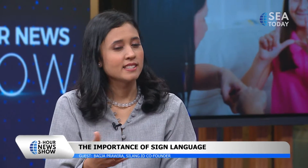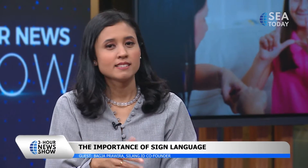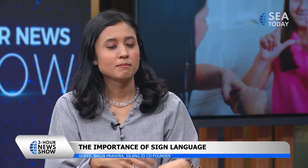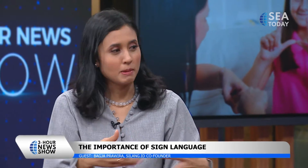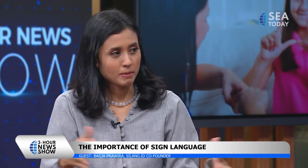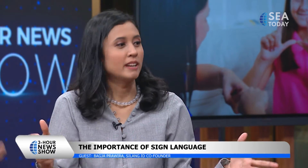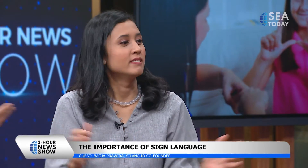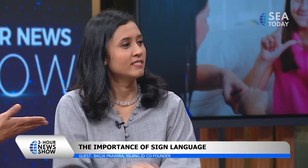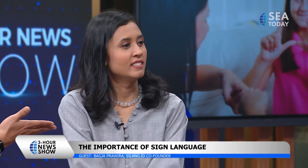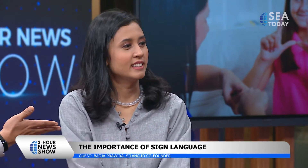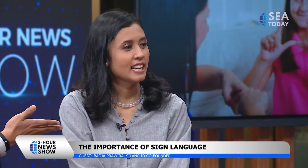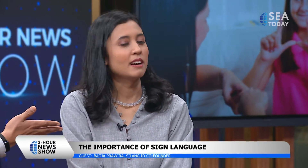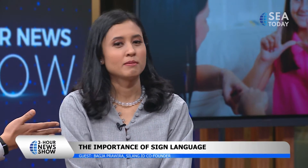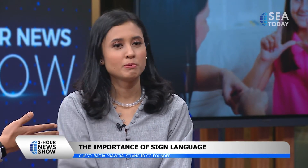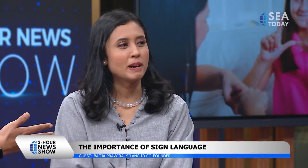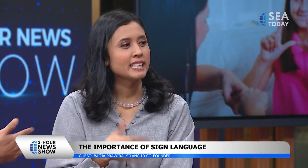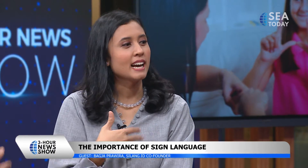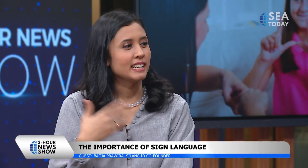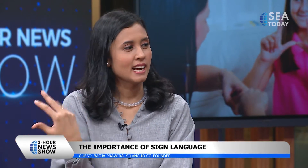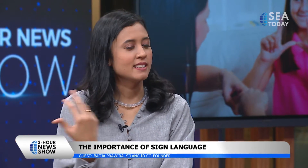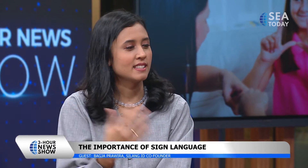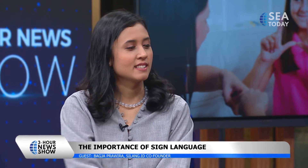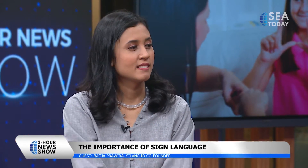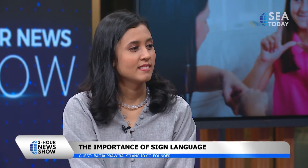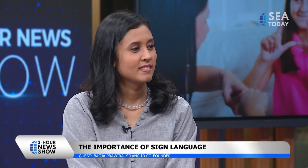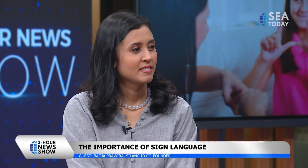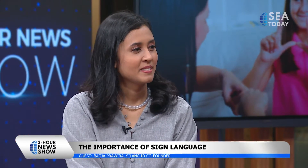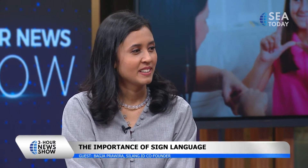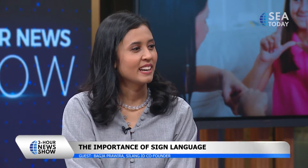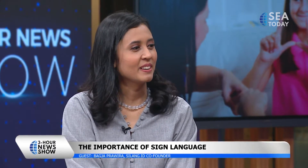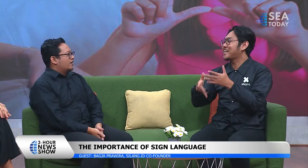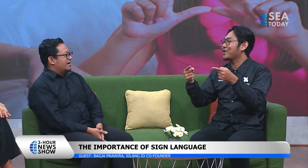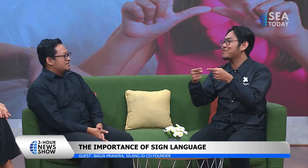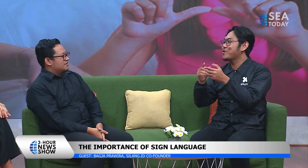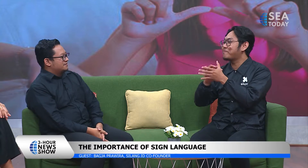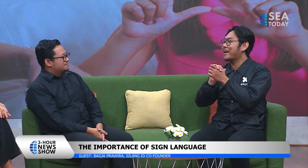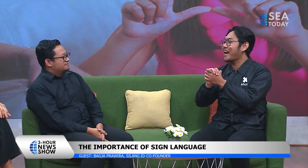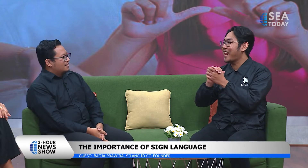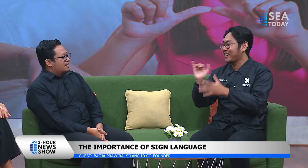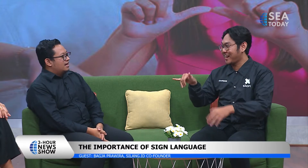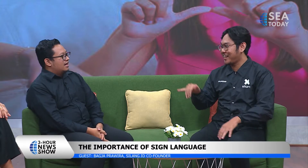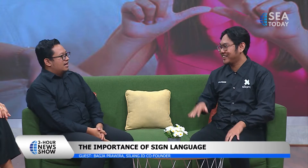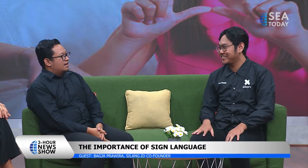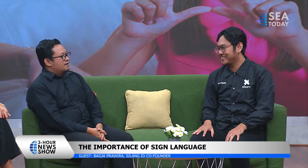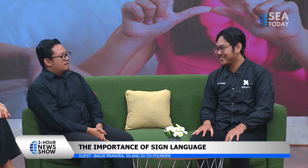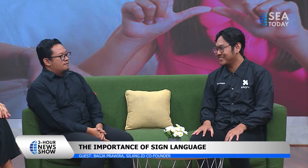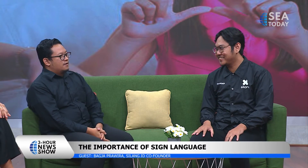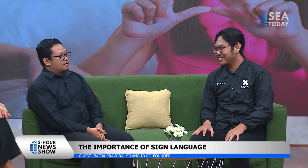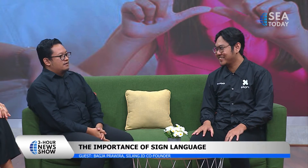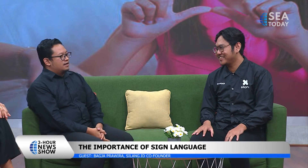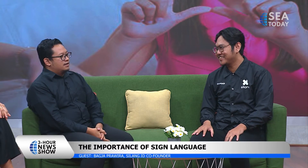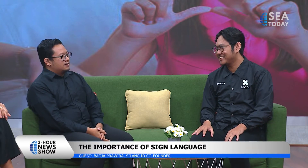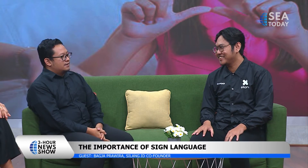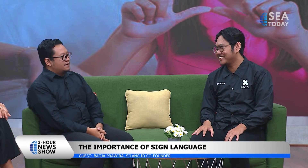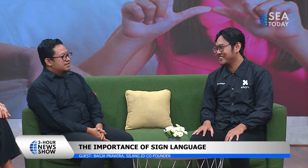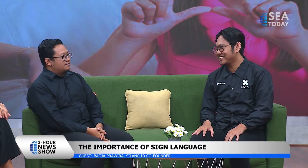is maria yeah maria and hans okay sure uh more the topic is about